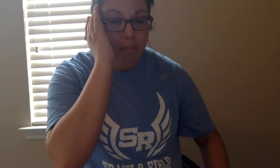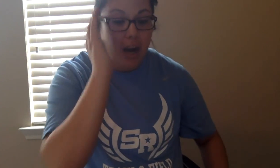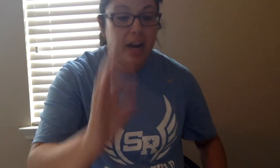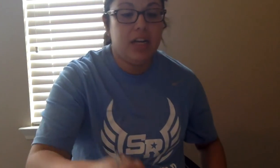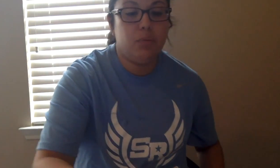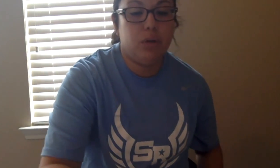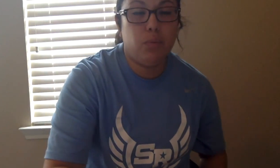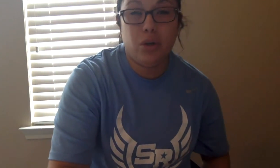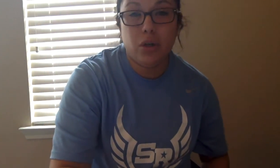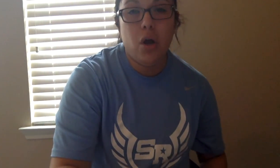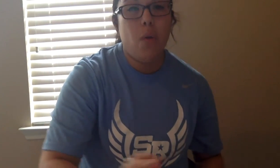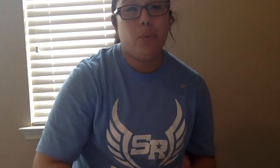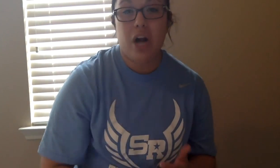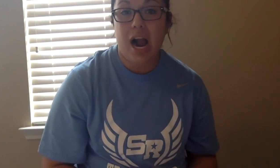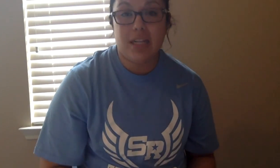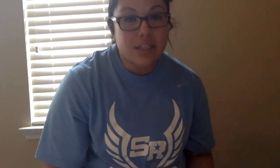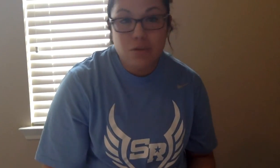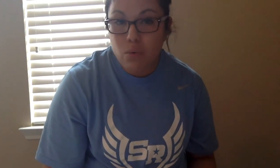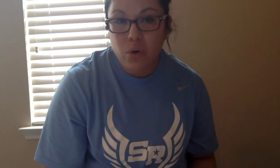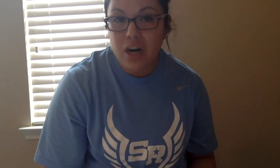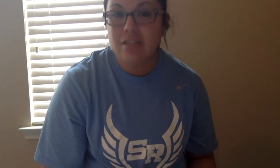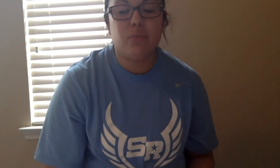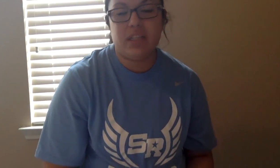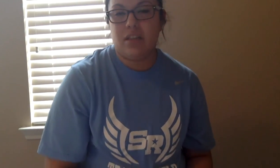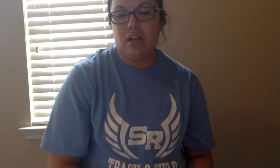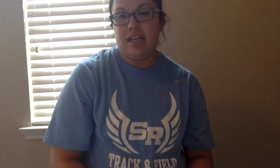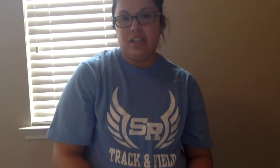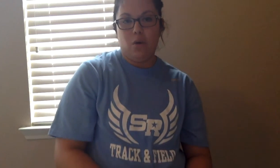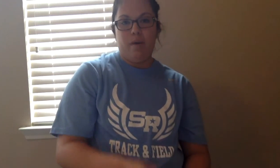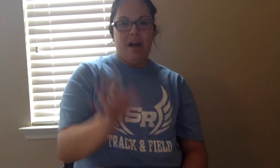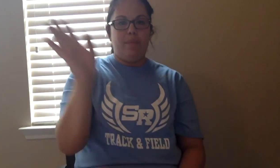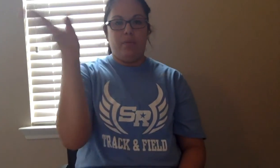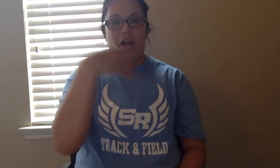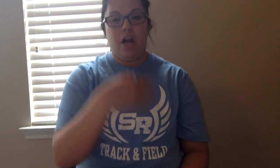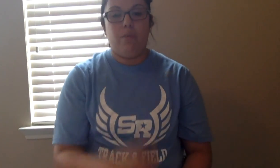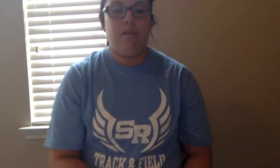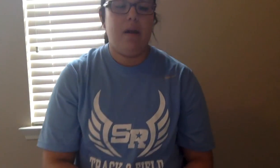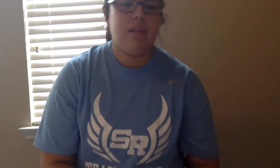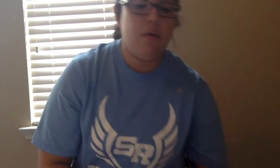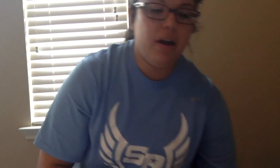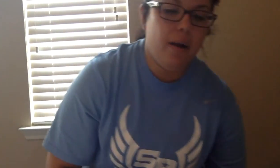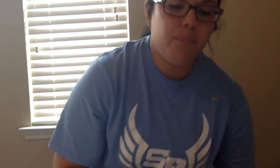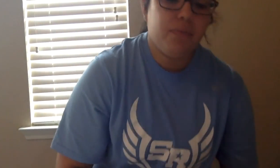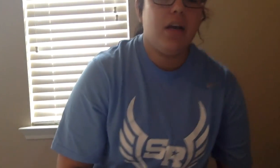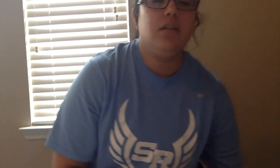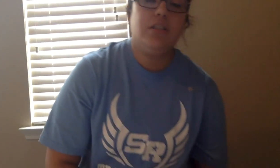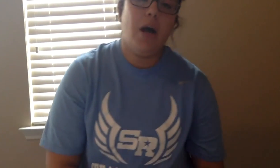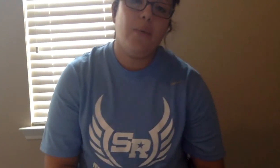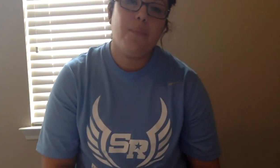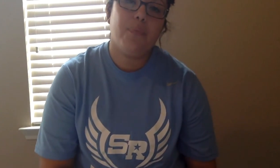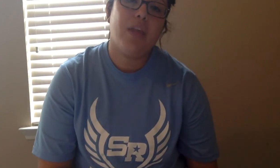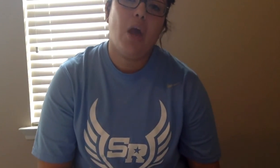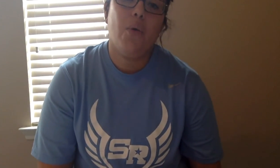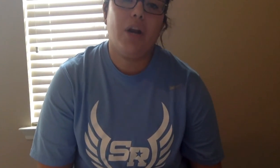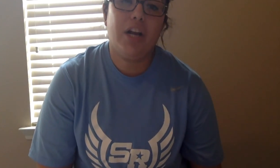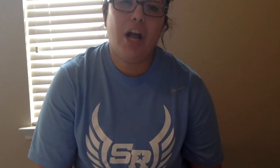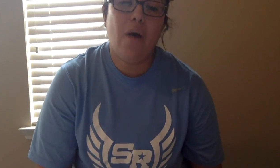mind we will practice more as we go five but we're not gonna rewrite that right now so we're gonna go